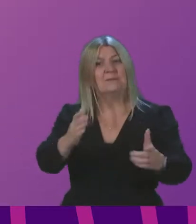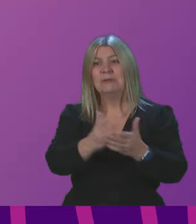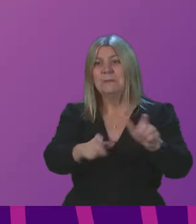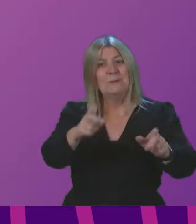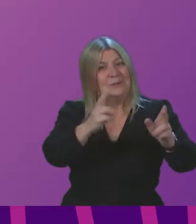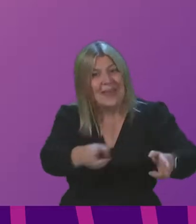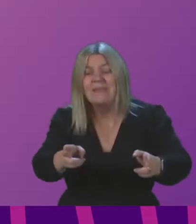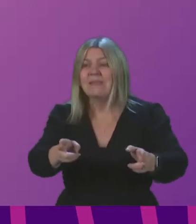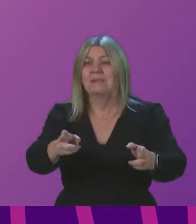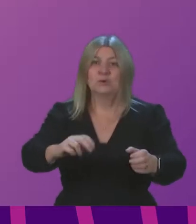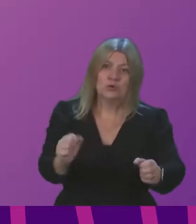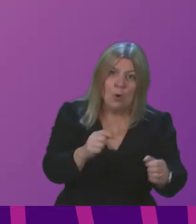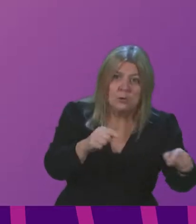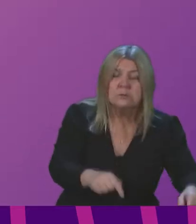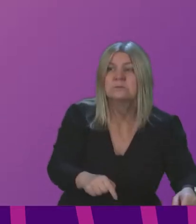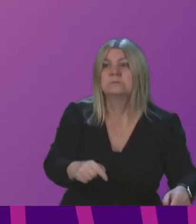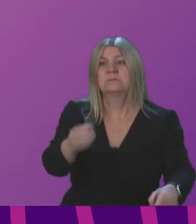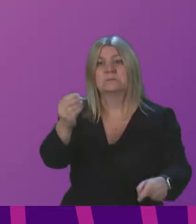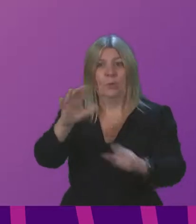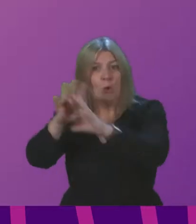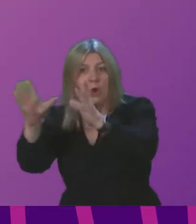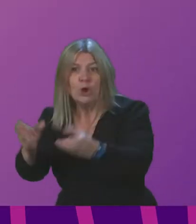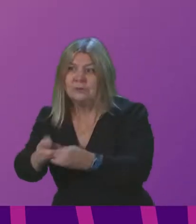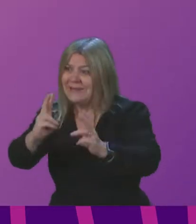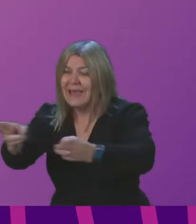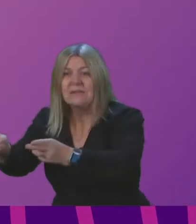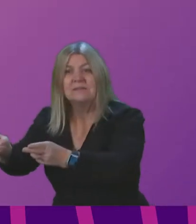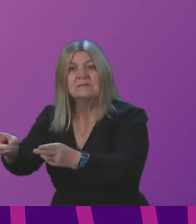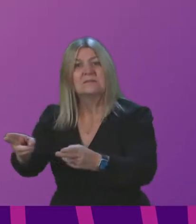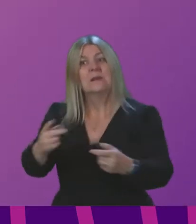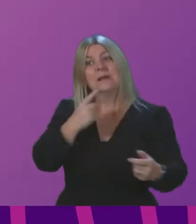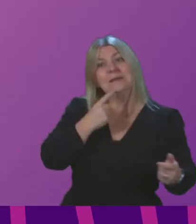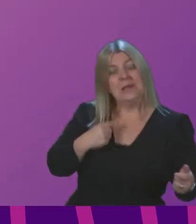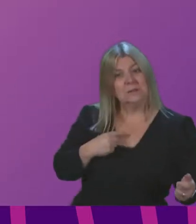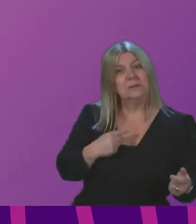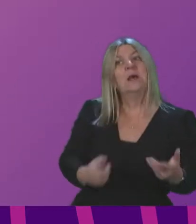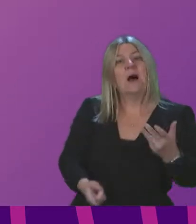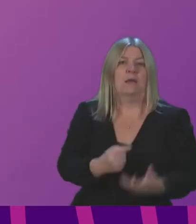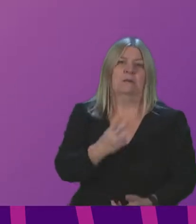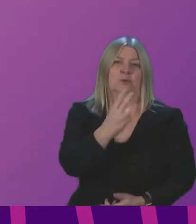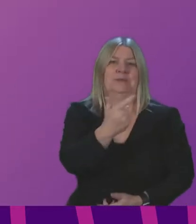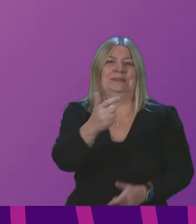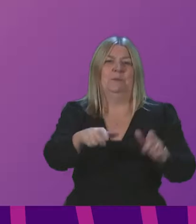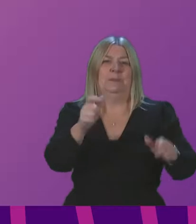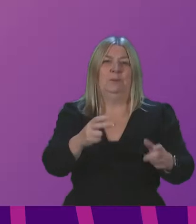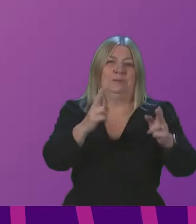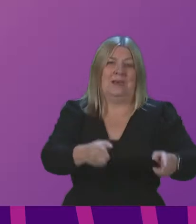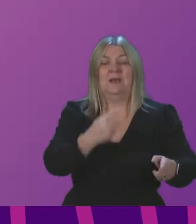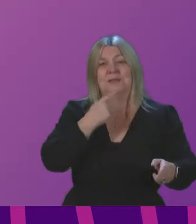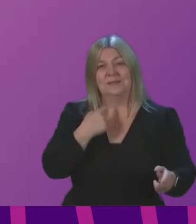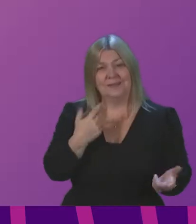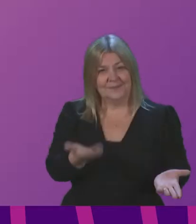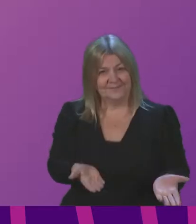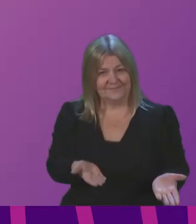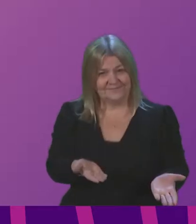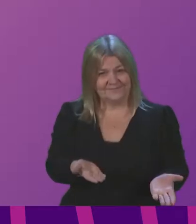yesterday, presiding officer we lost another 27 people to this dreadful virus. The COVID committee is right